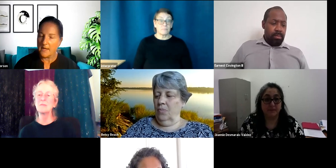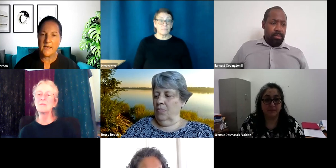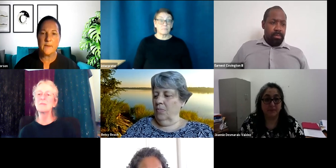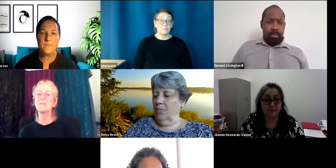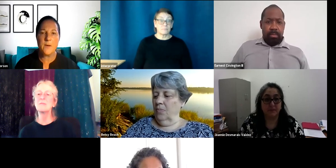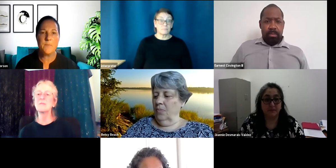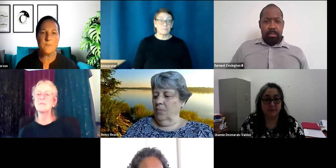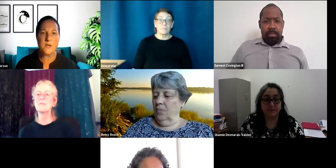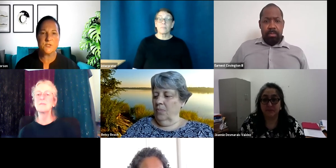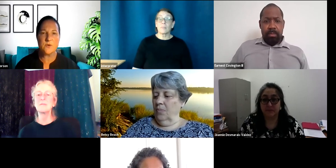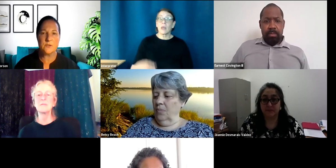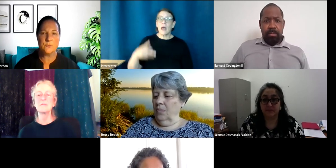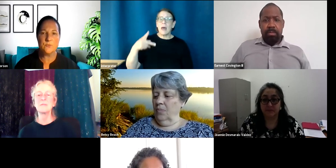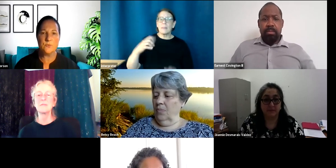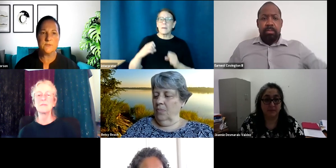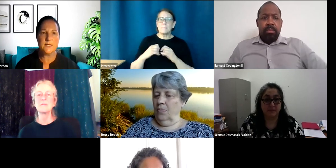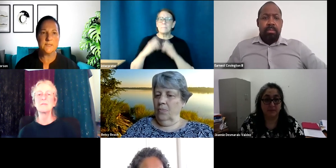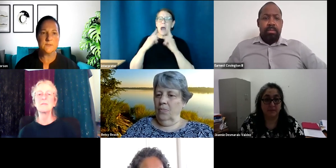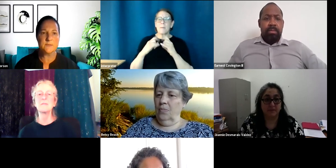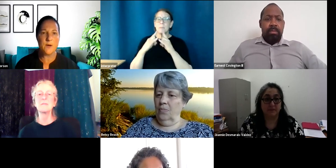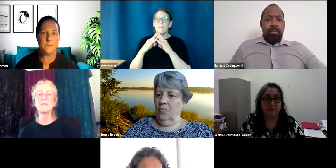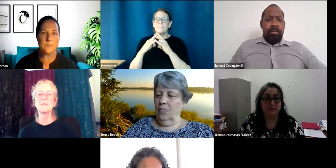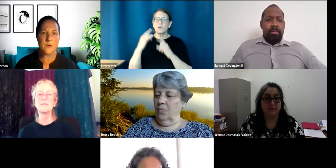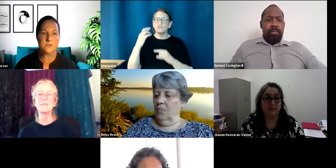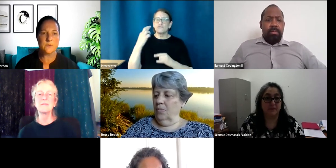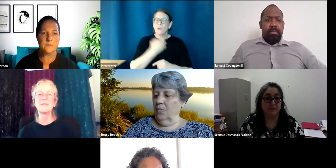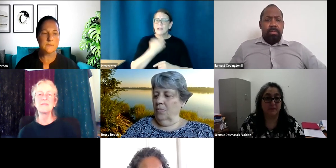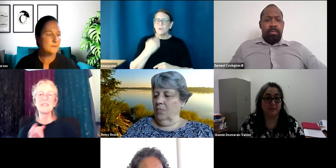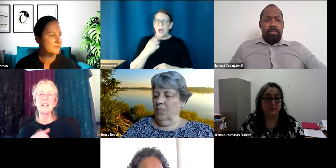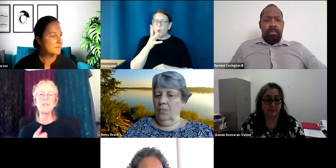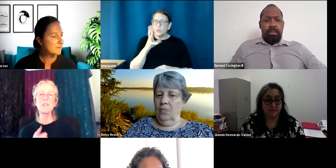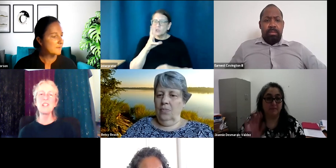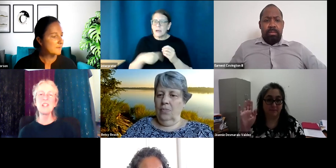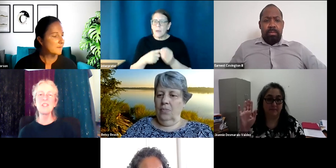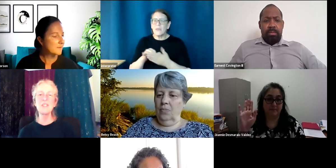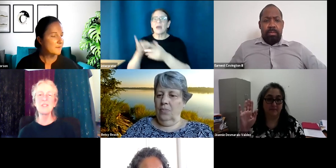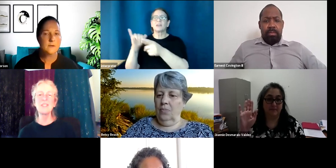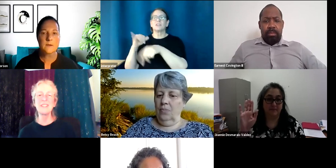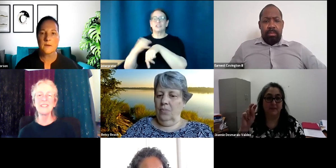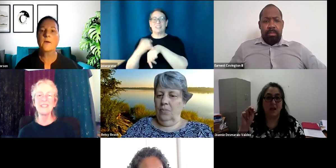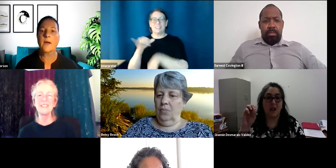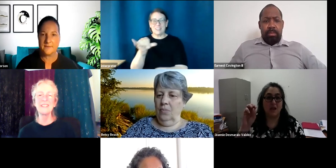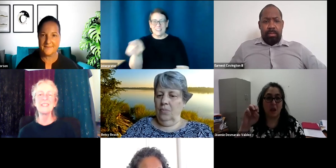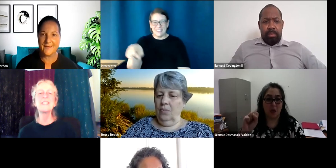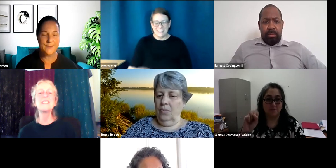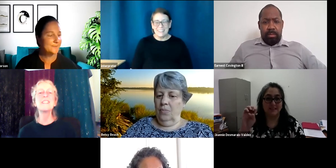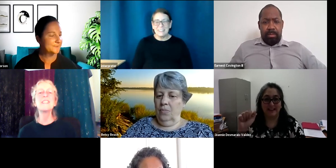And the pop up restaurant who, whose idea was the pop up restaurant. That was Jeannie also. Okay. Thank you.